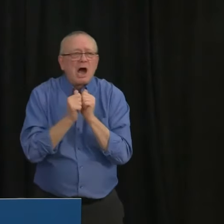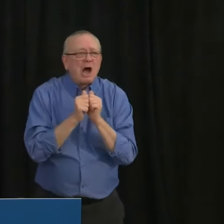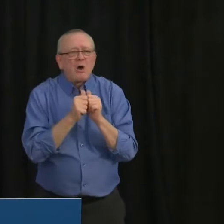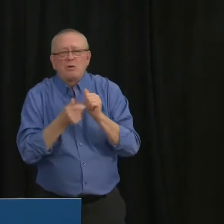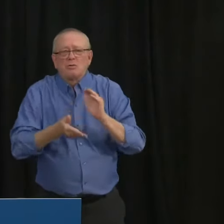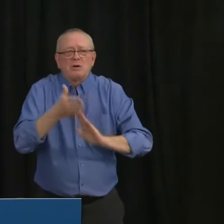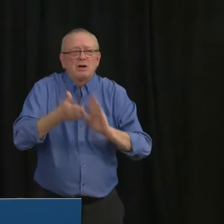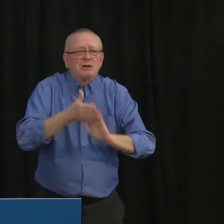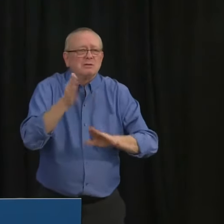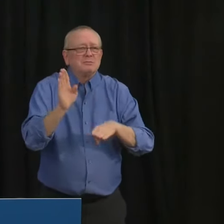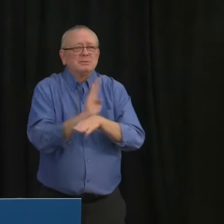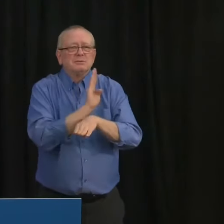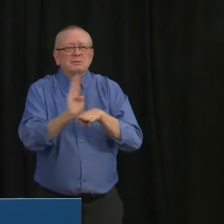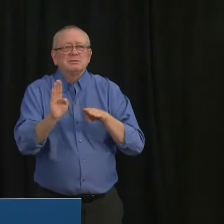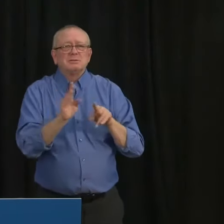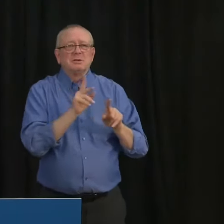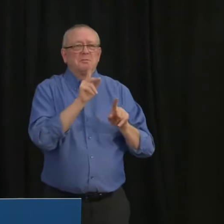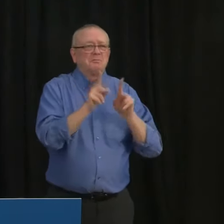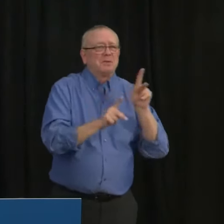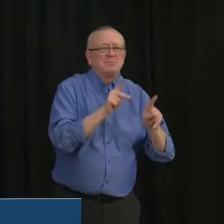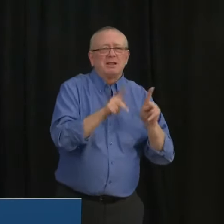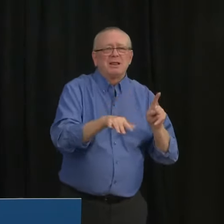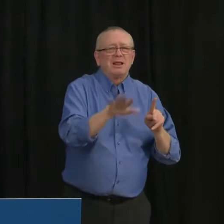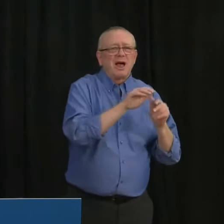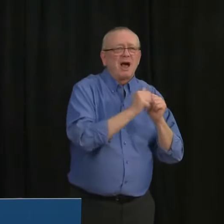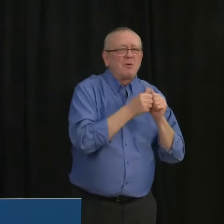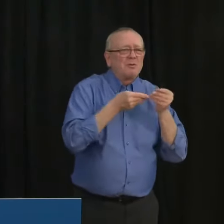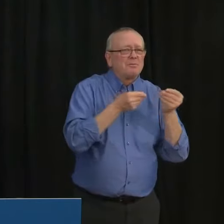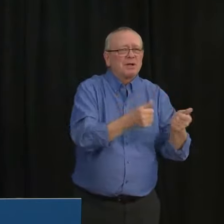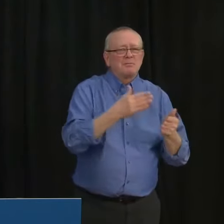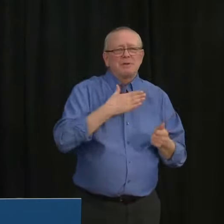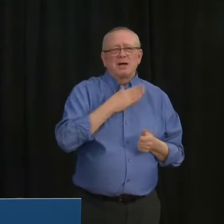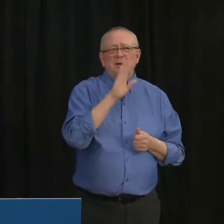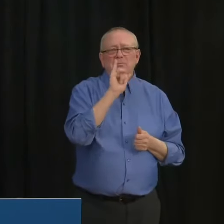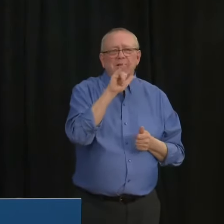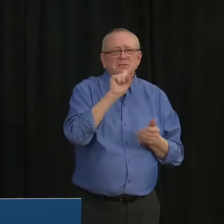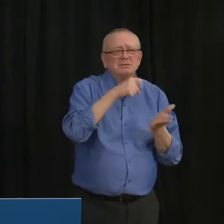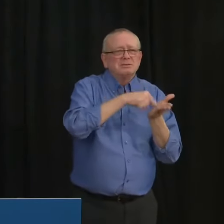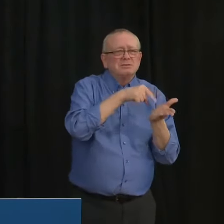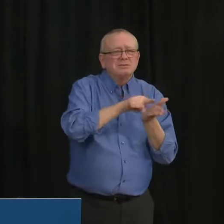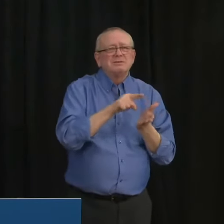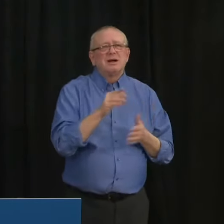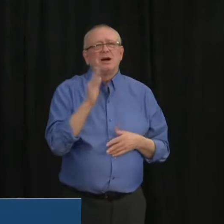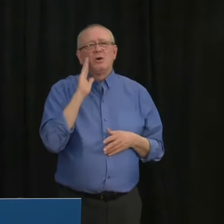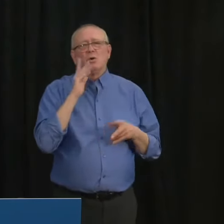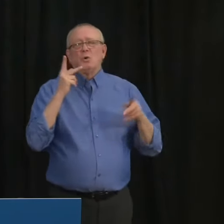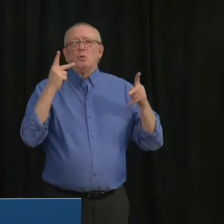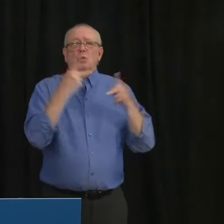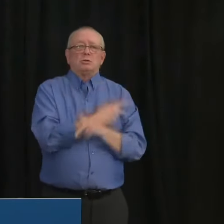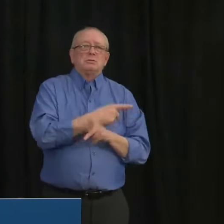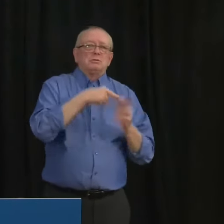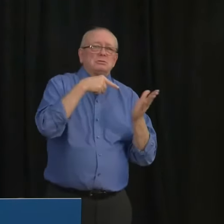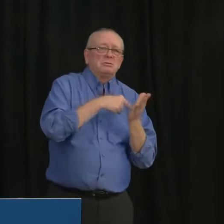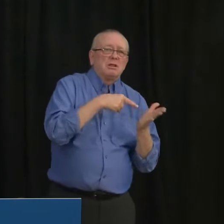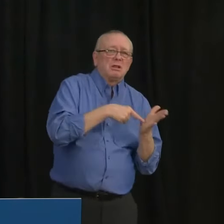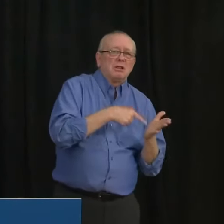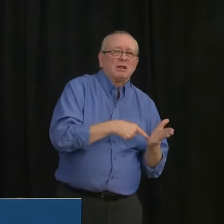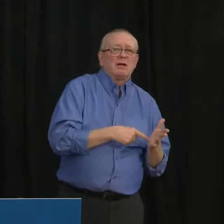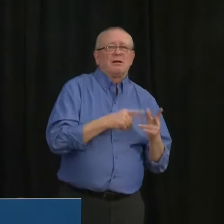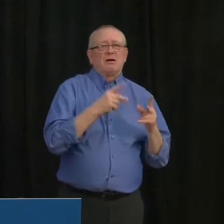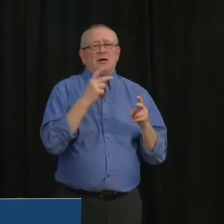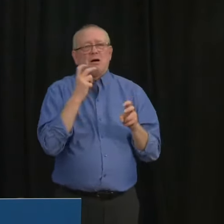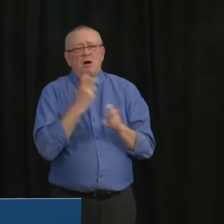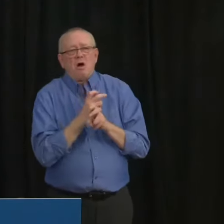their bills. Each new measure pushes you more people into debt and more families closer to